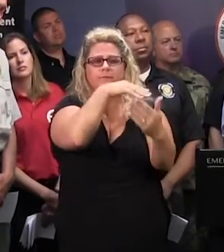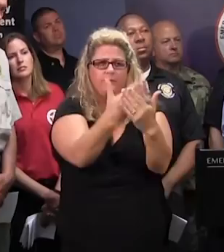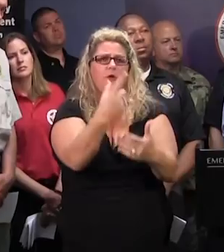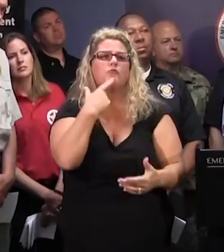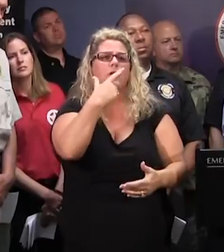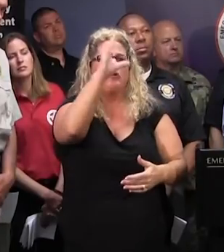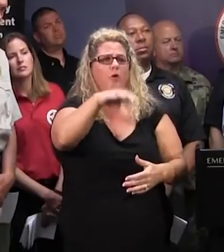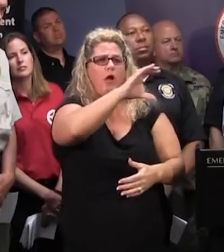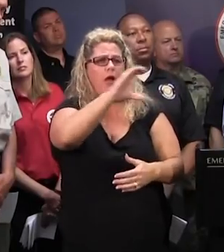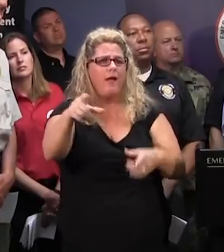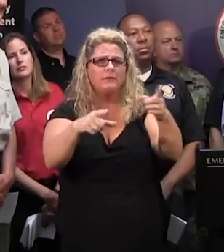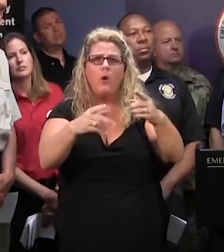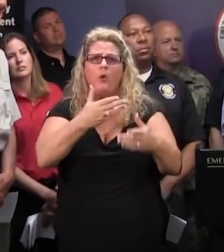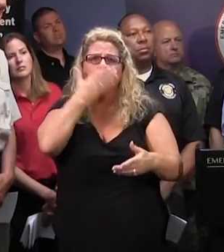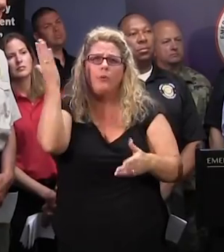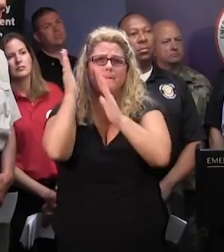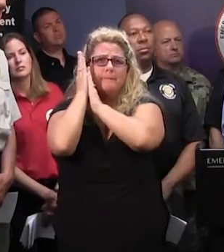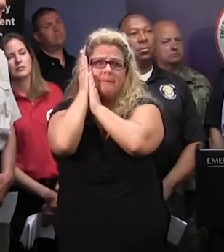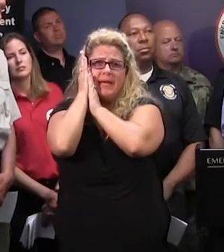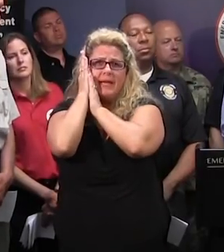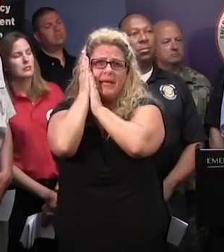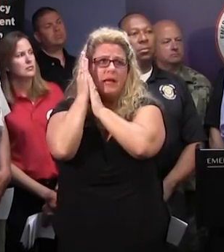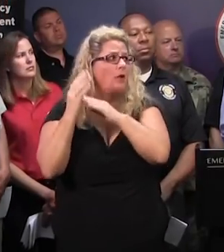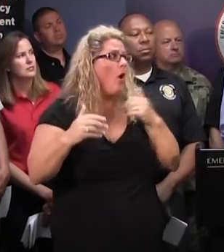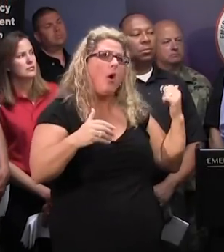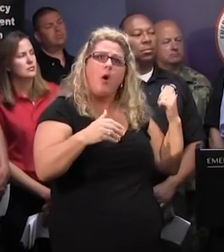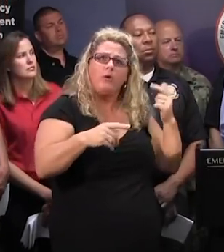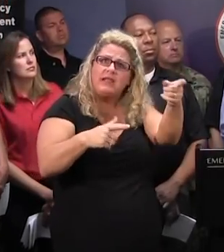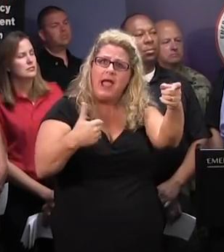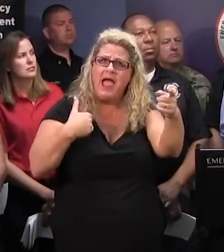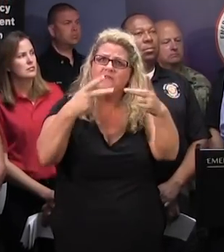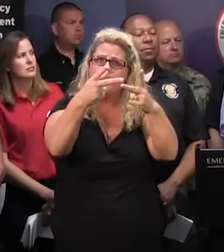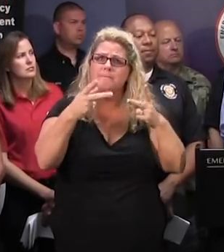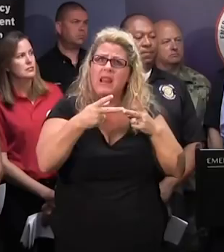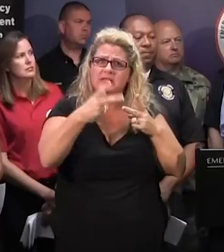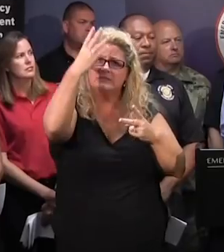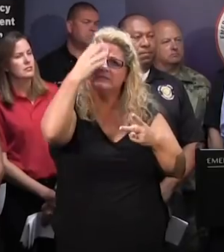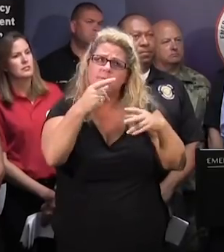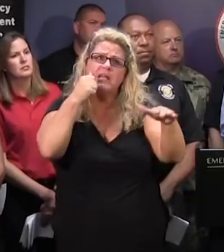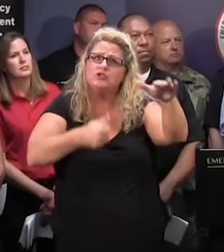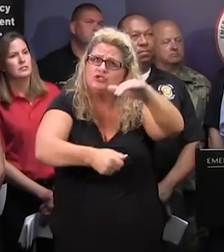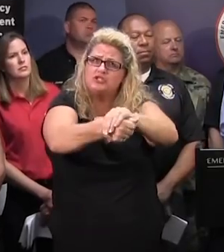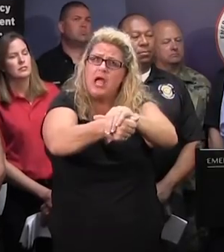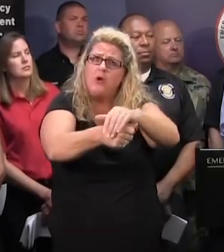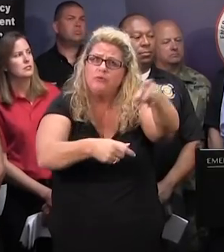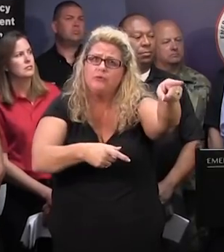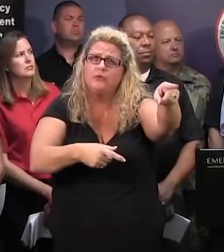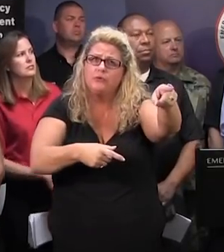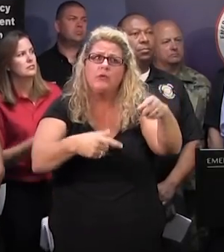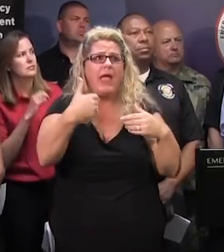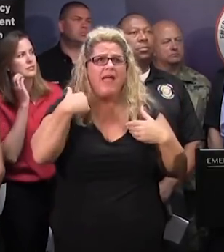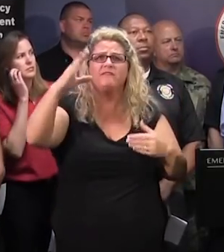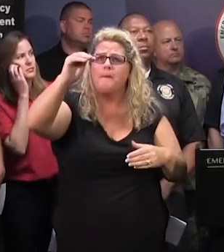to sleep. Would you say that this is acceptable? Well, there is a place for them to sleep. If they're in a shelter, there's a place for them to sleep. Well, there are